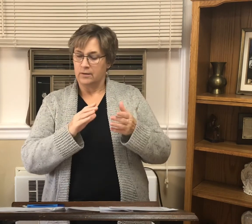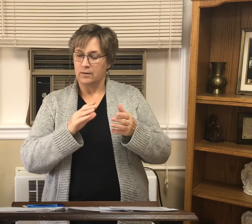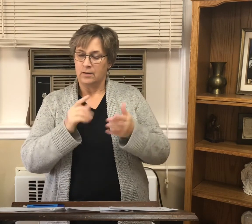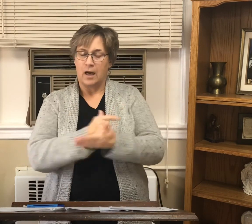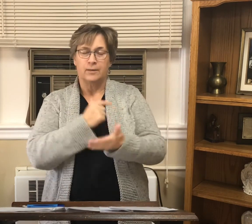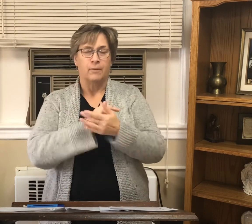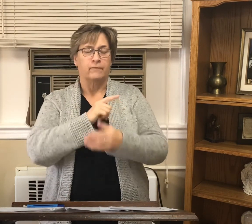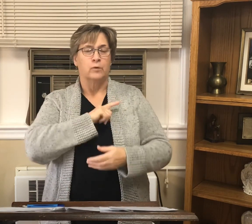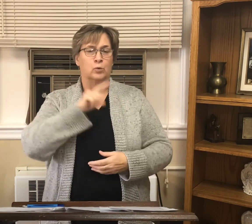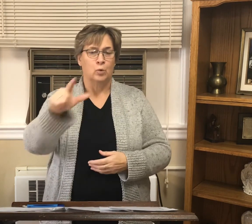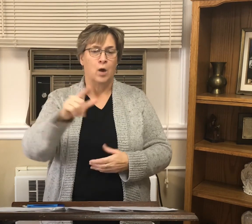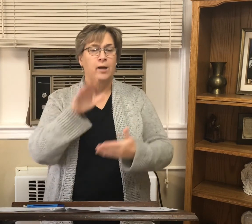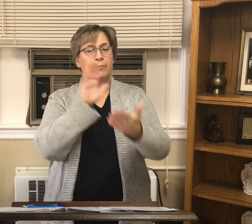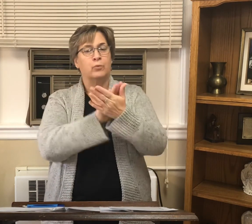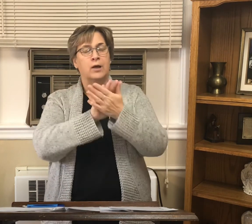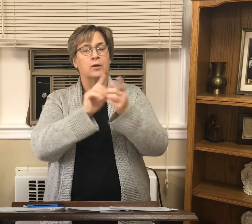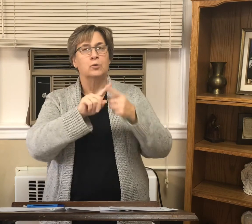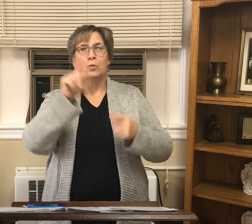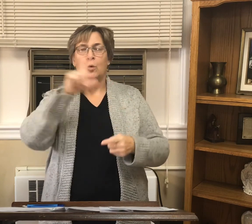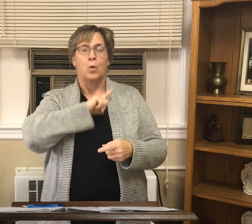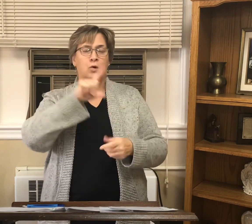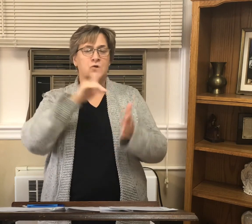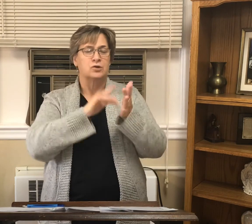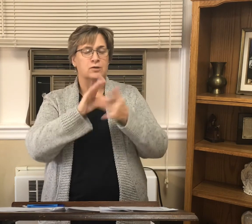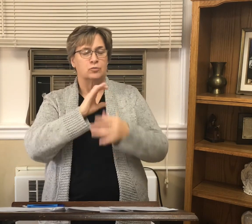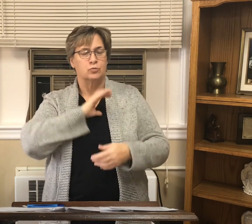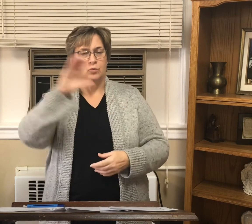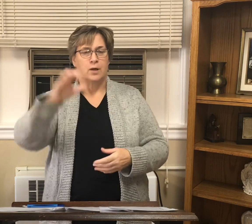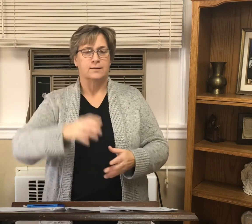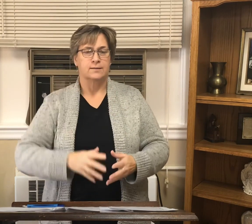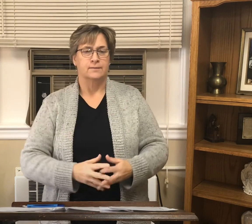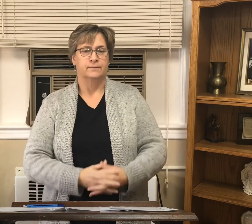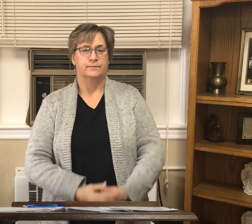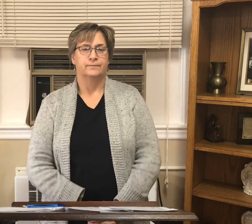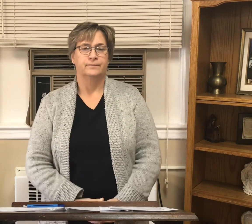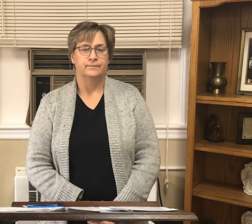the Gospel of the Lord praise to you Lord Jesus Christ you you you to